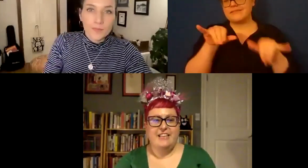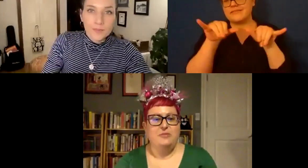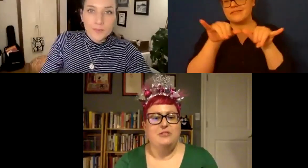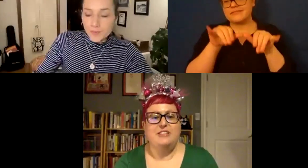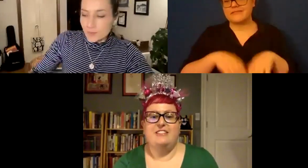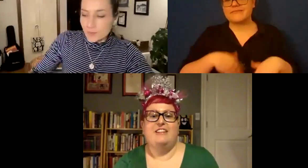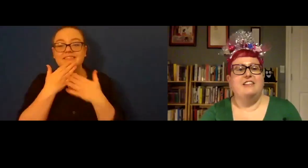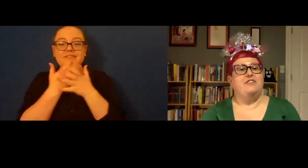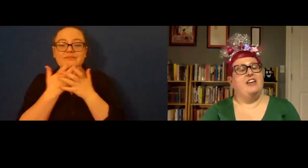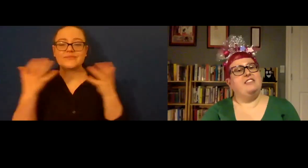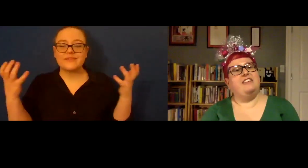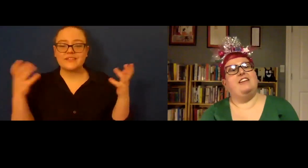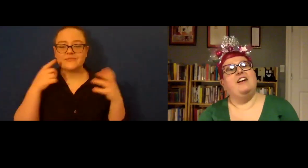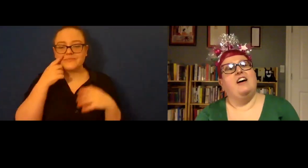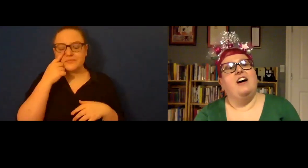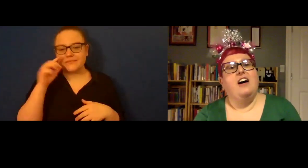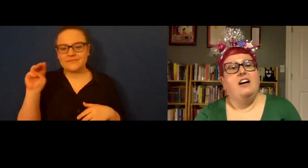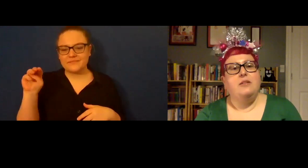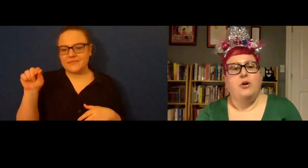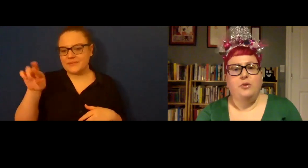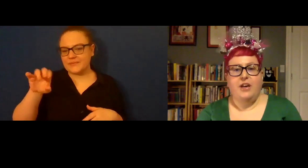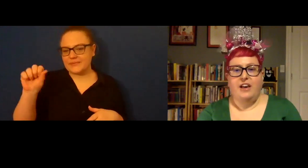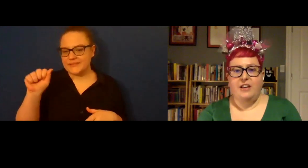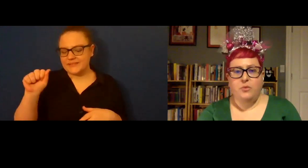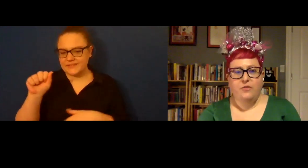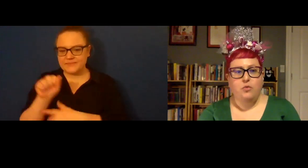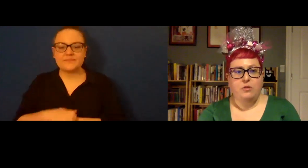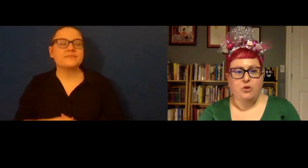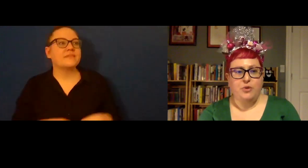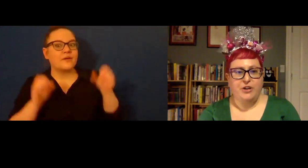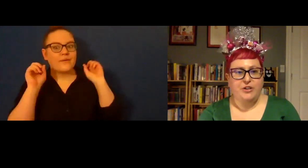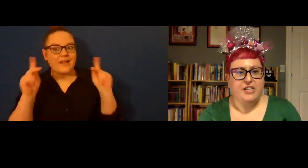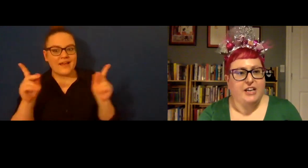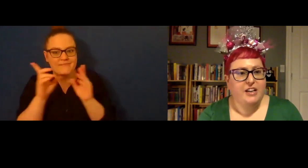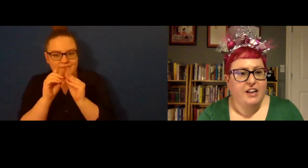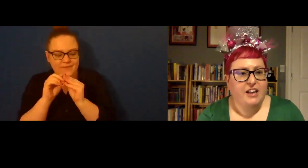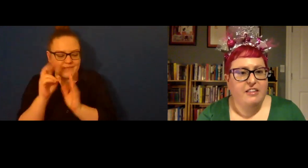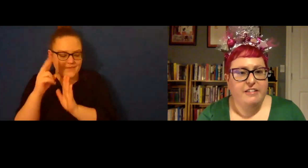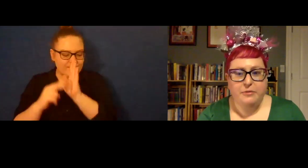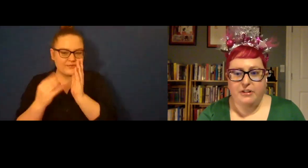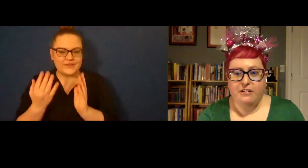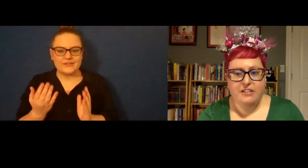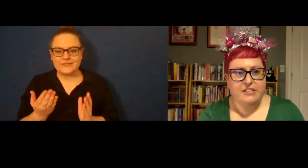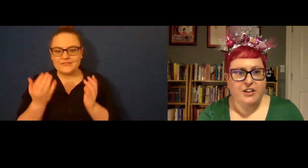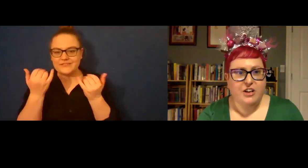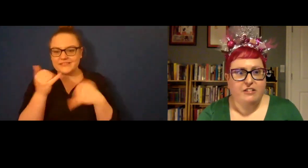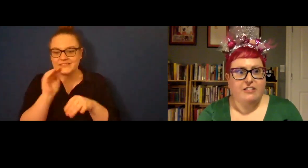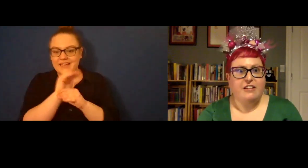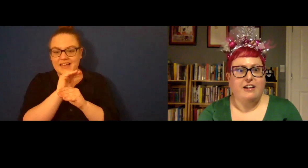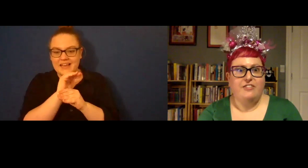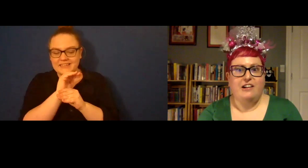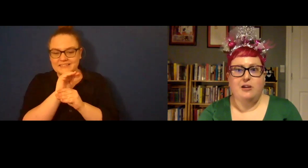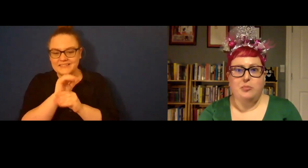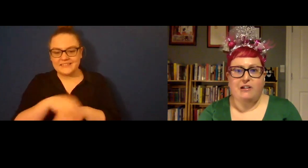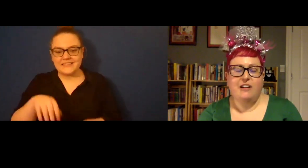Thank you, Melissa. I love that essay. Okay, we have one more reader tonight and that reader is none other